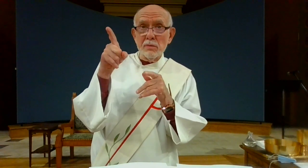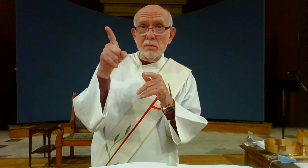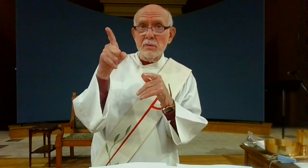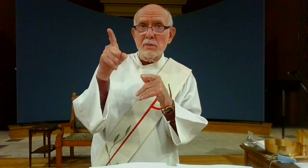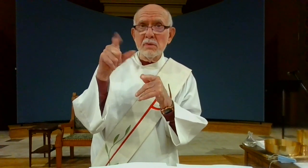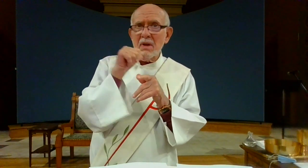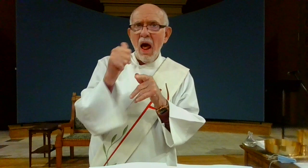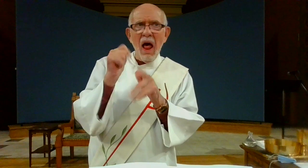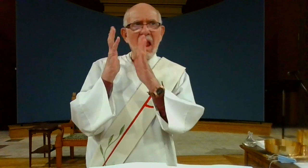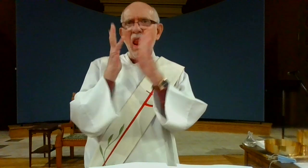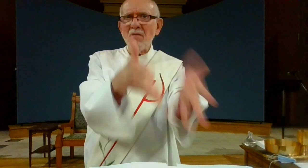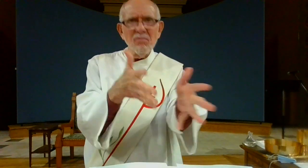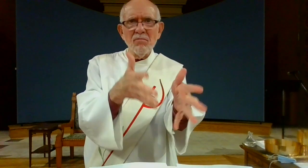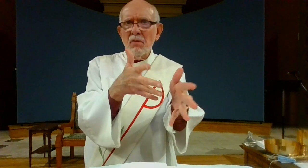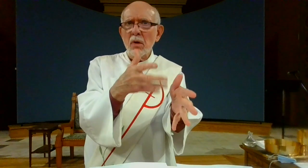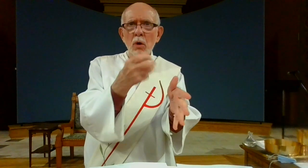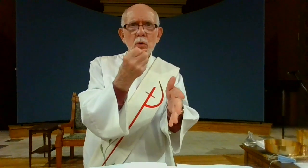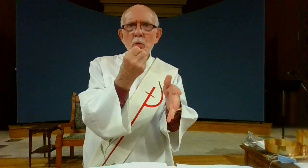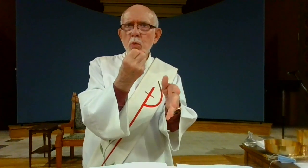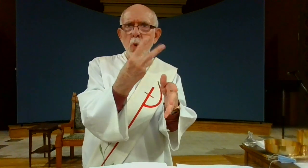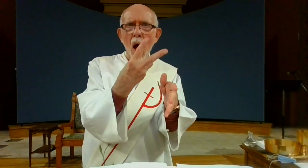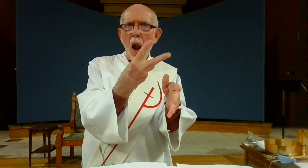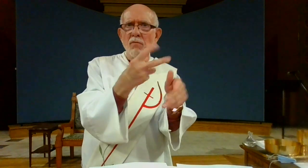jesus did not leave us orphans